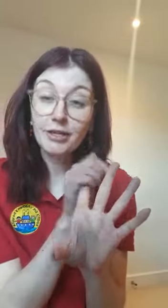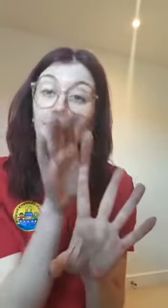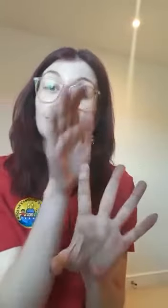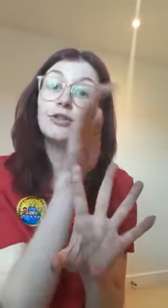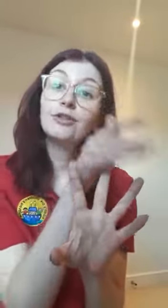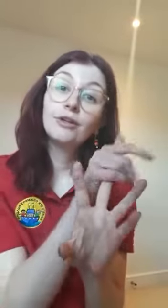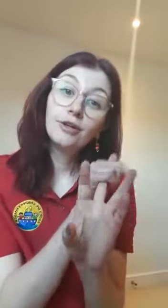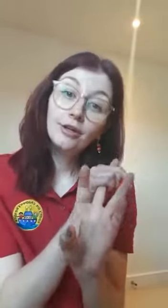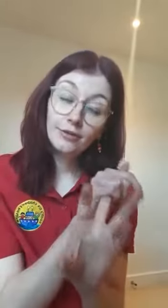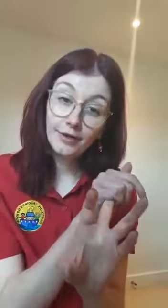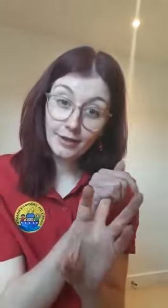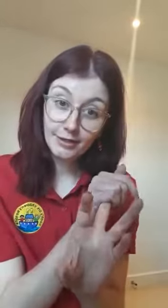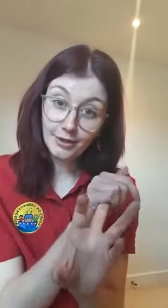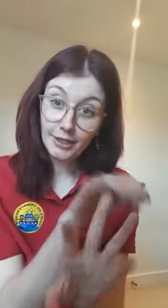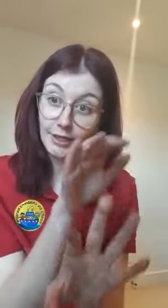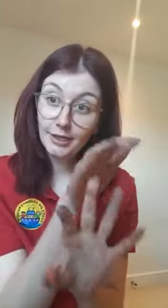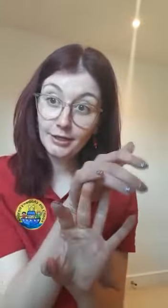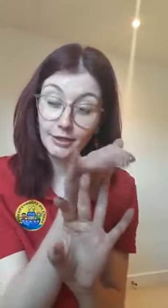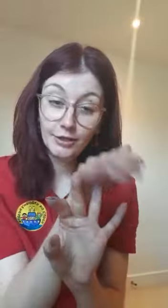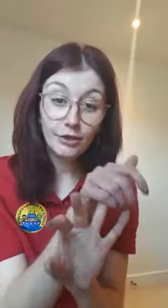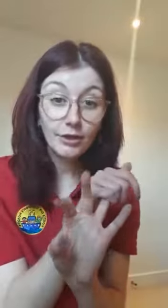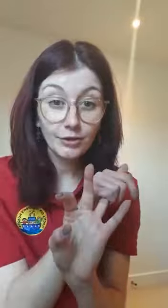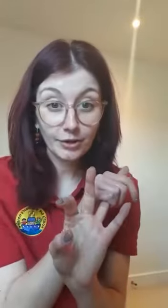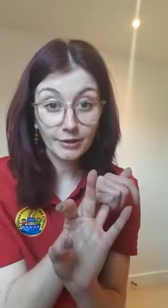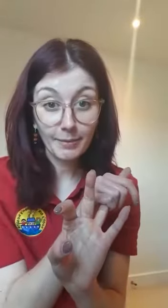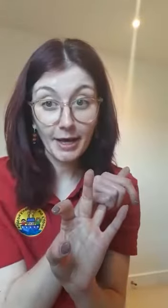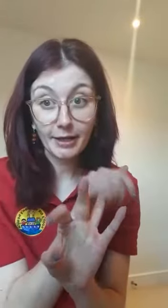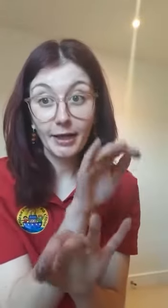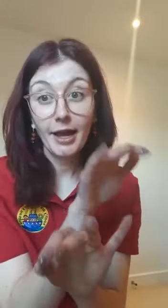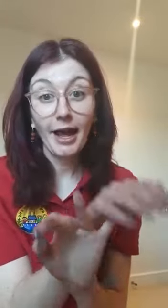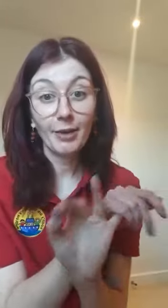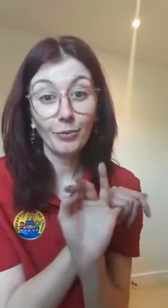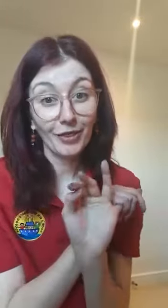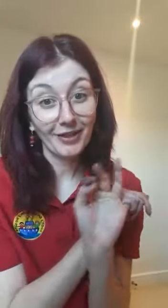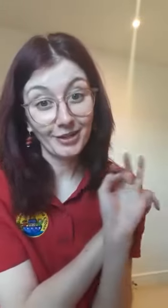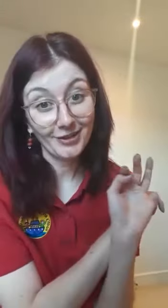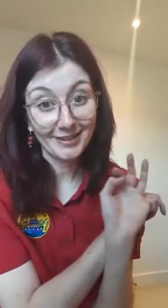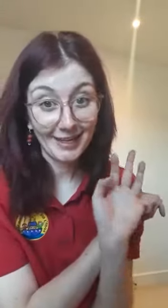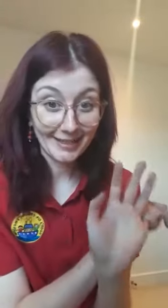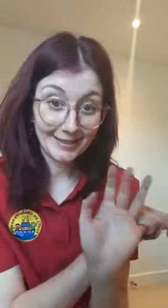touch. Three things you can hear. Two things you can smell. And one thing you can taste.